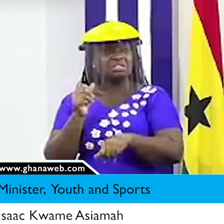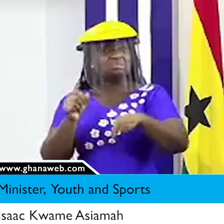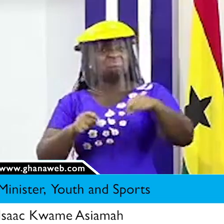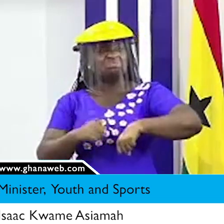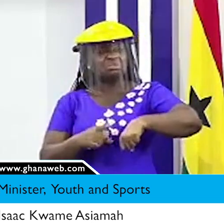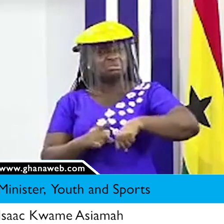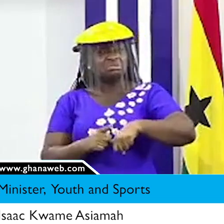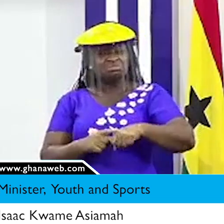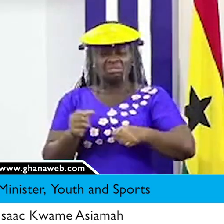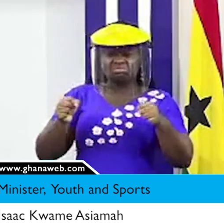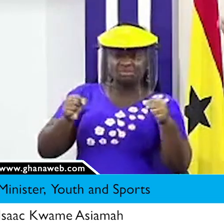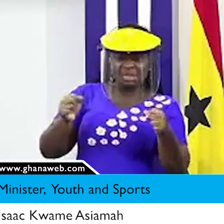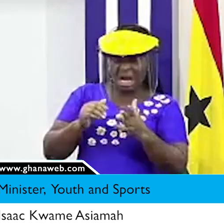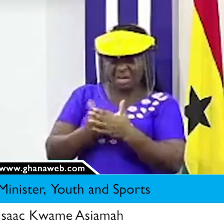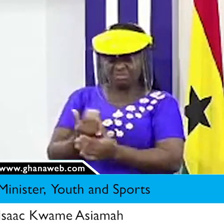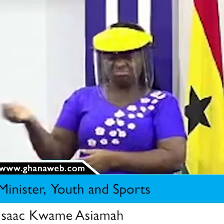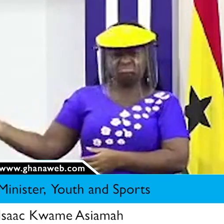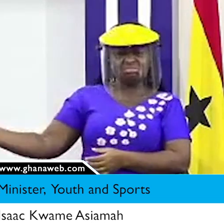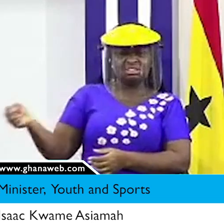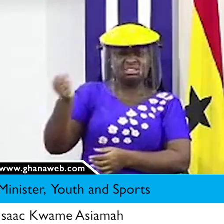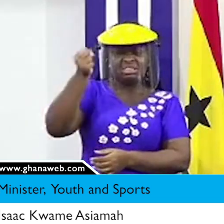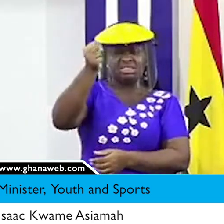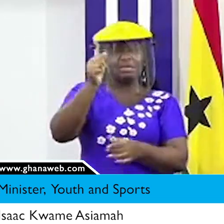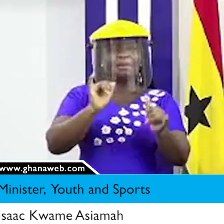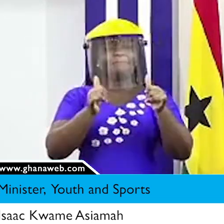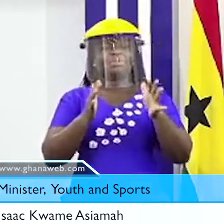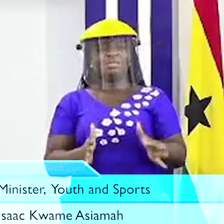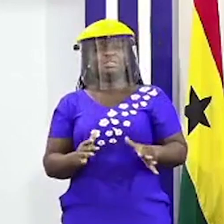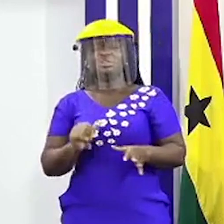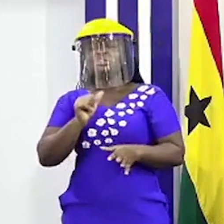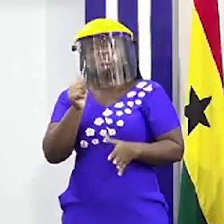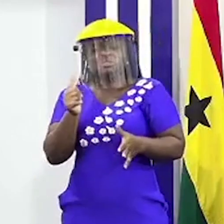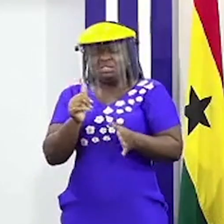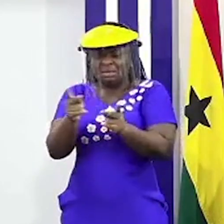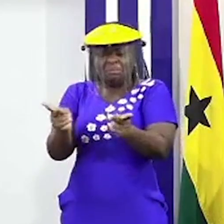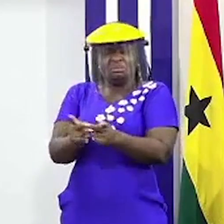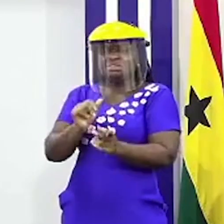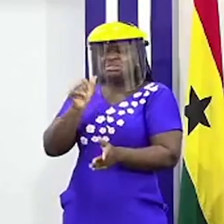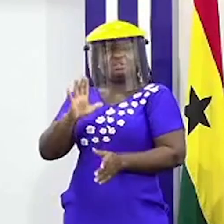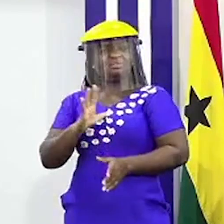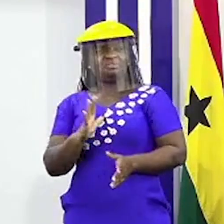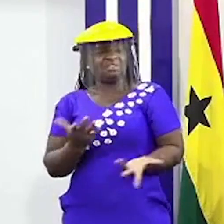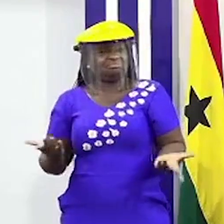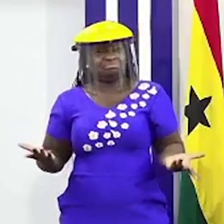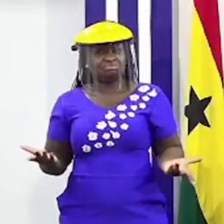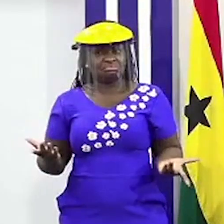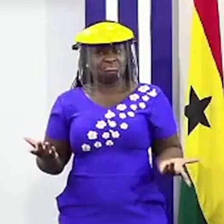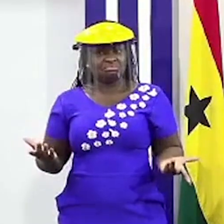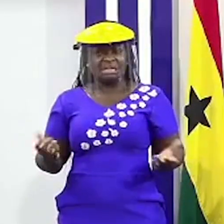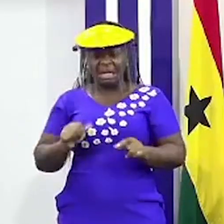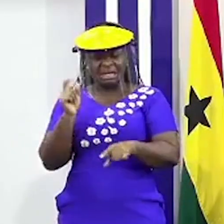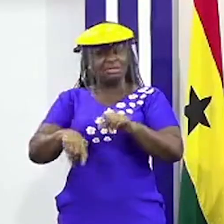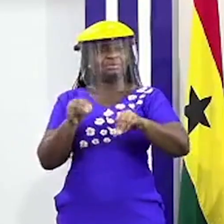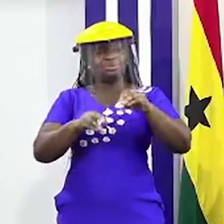how can you take athletes out there and they are not exposed to the facilities and they go and they mess up they can't do